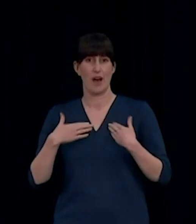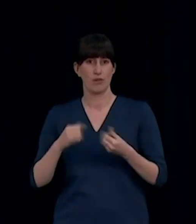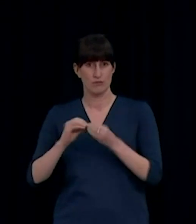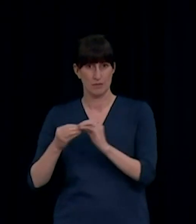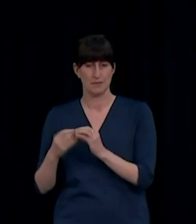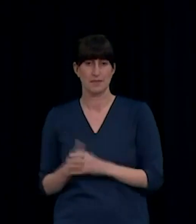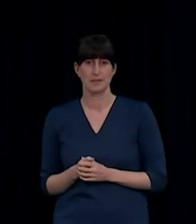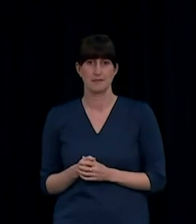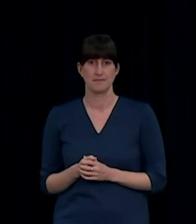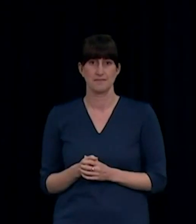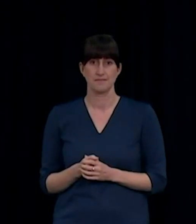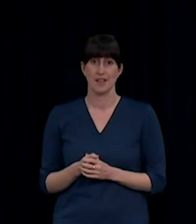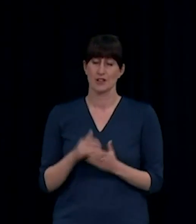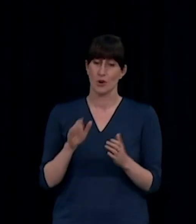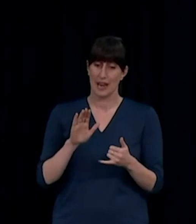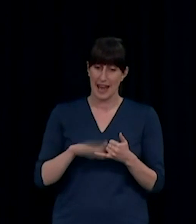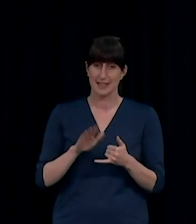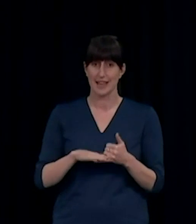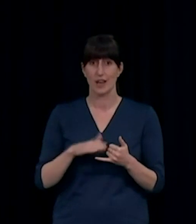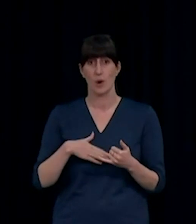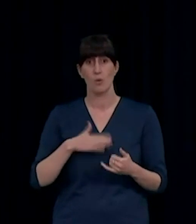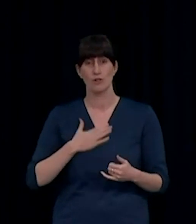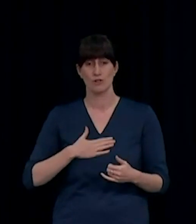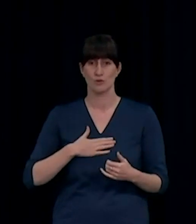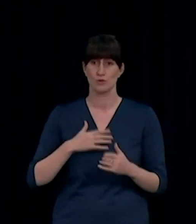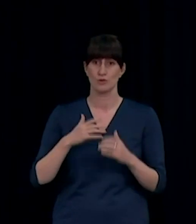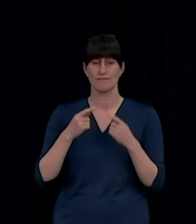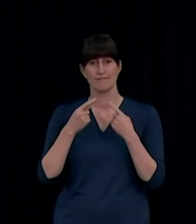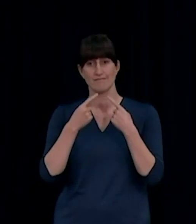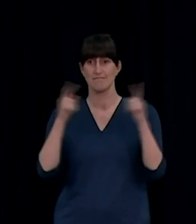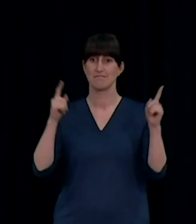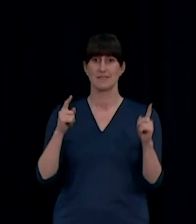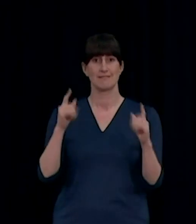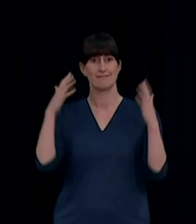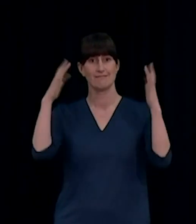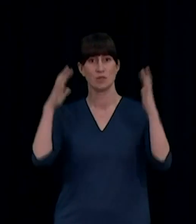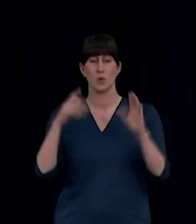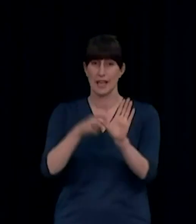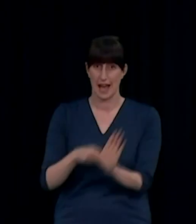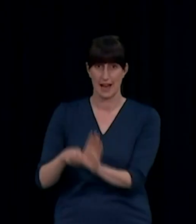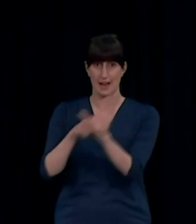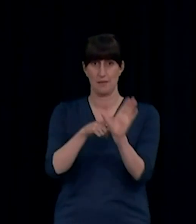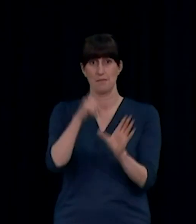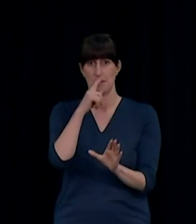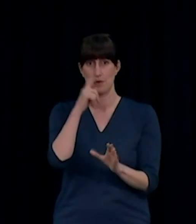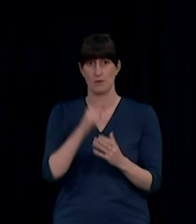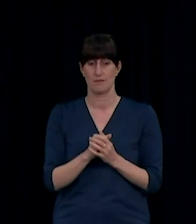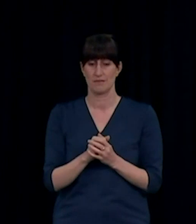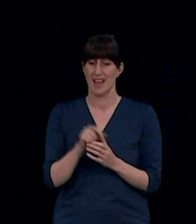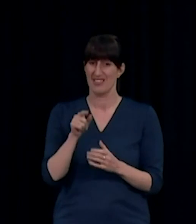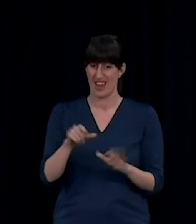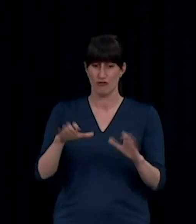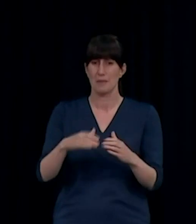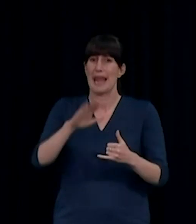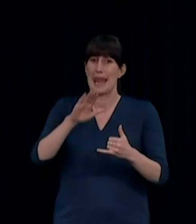I'd like to acknowledge our rangitahi, our younger generation. Despite them being the last group to be able to access the vaccine, more than